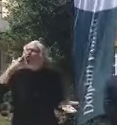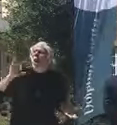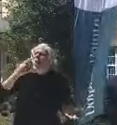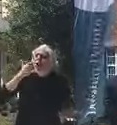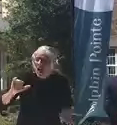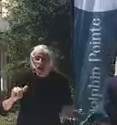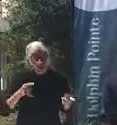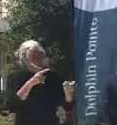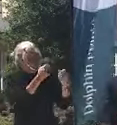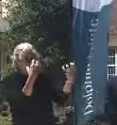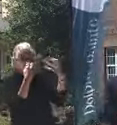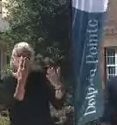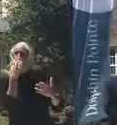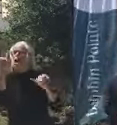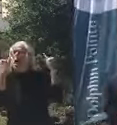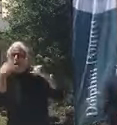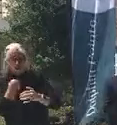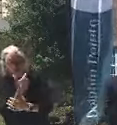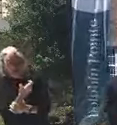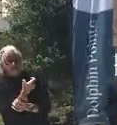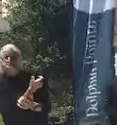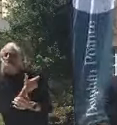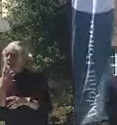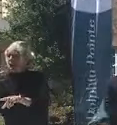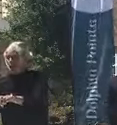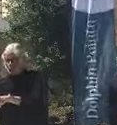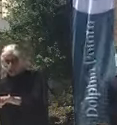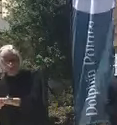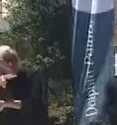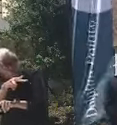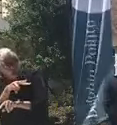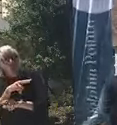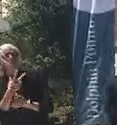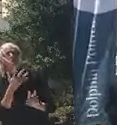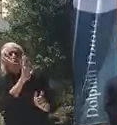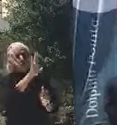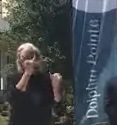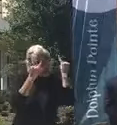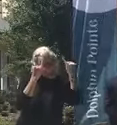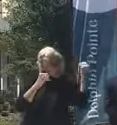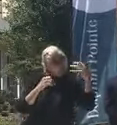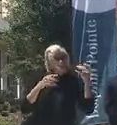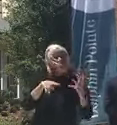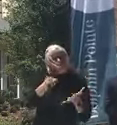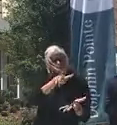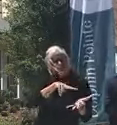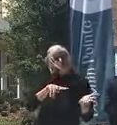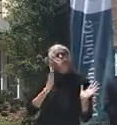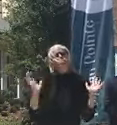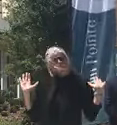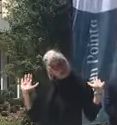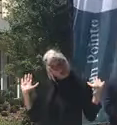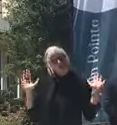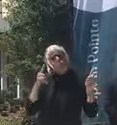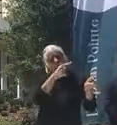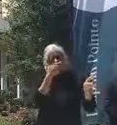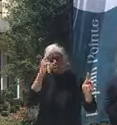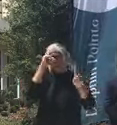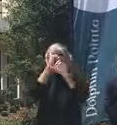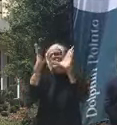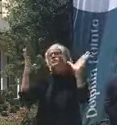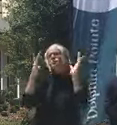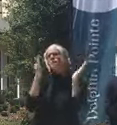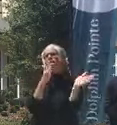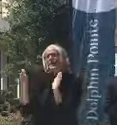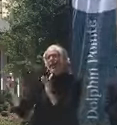been internalized. The health has looked at them. Other physicians have looked at them. So I think it's going in a really good direction. So I think people that are,